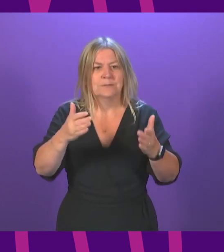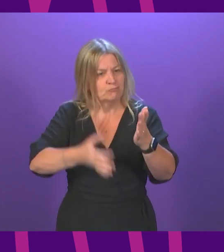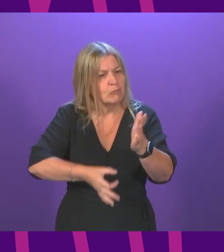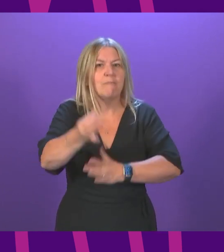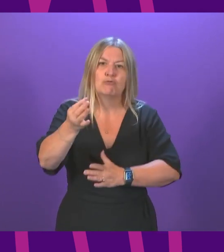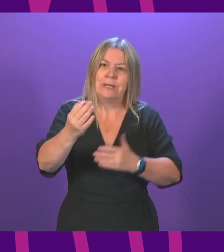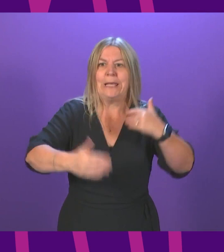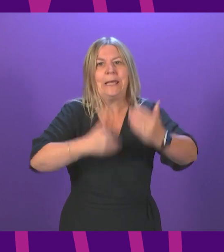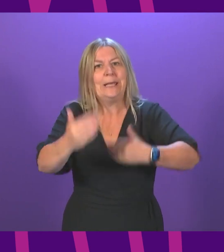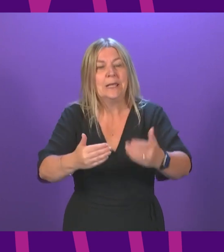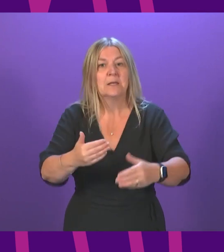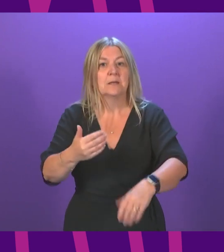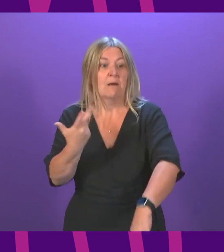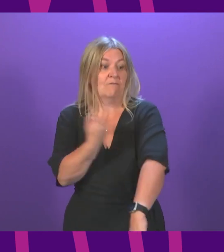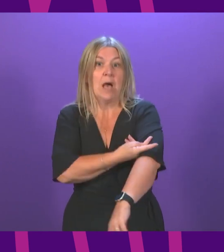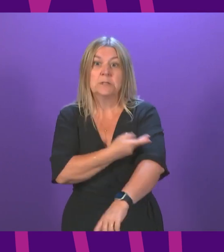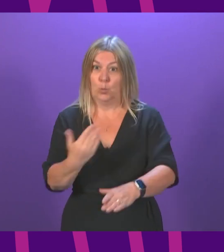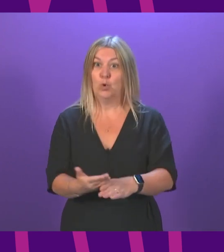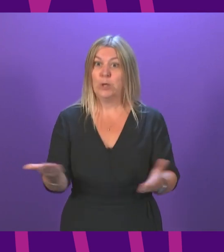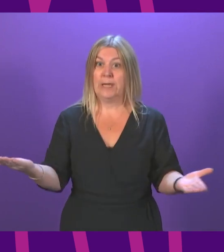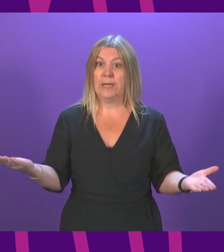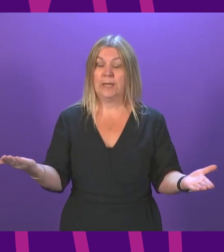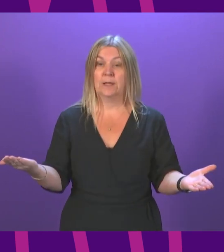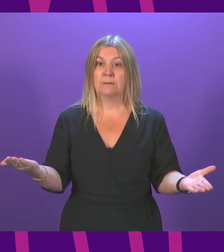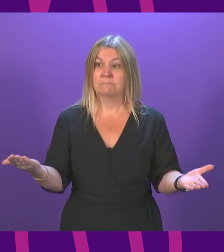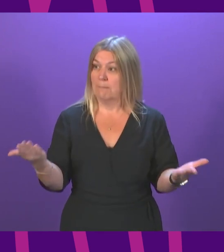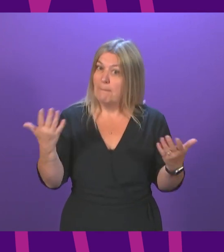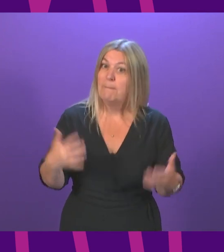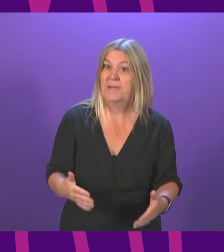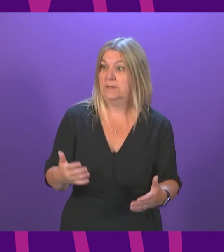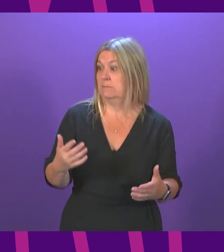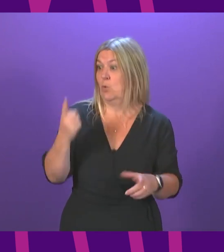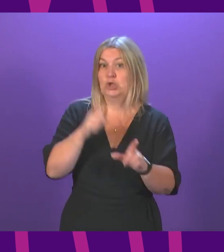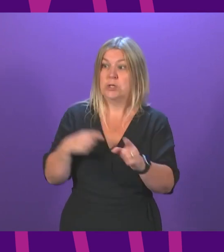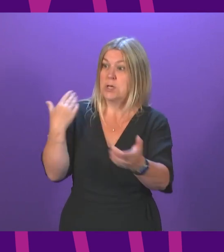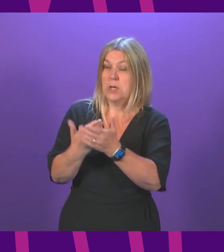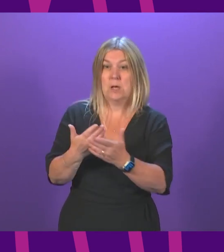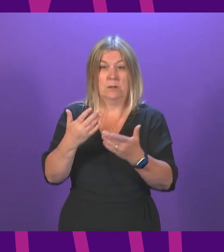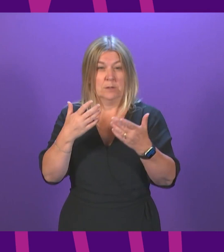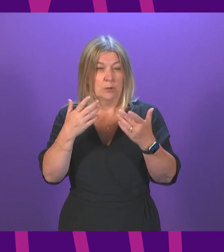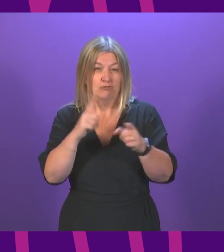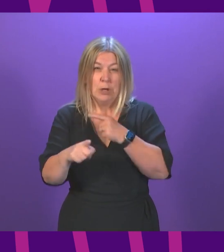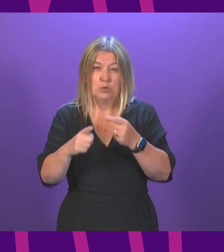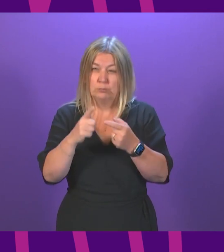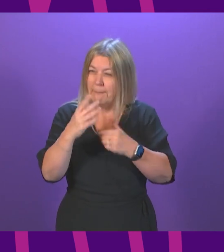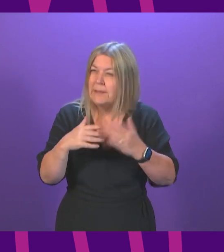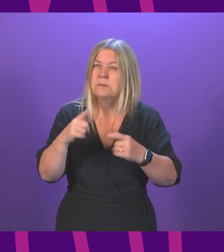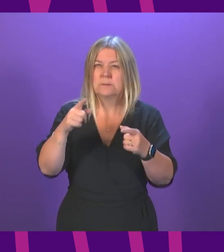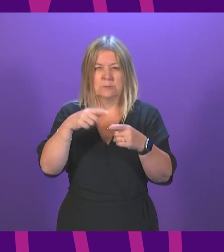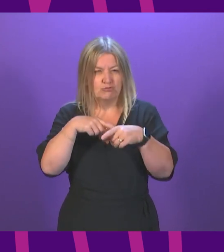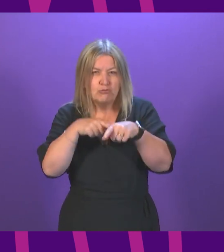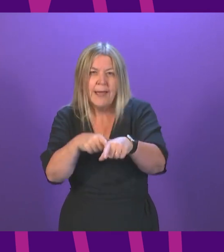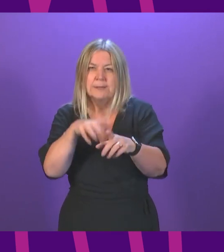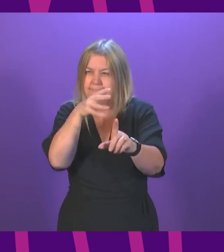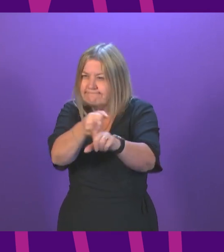working, and we have spent the last year building up our testing and our tracing capacity. So will the government change their approach, have a